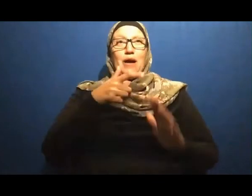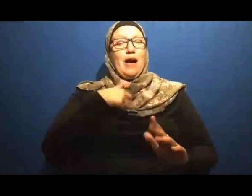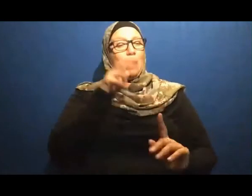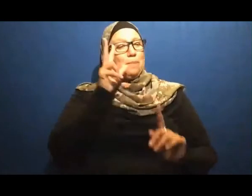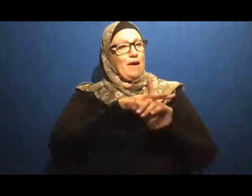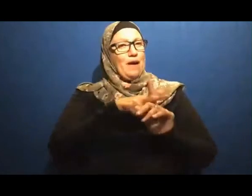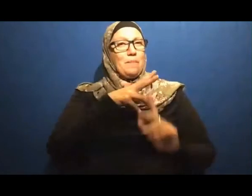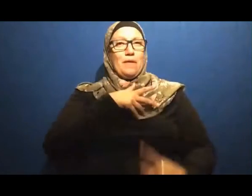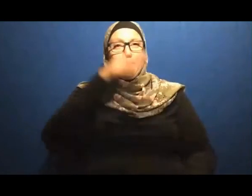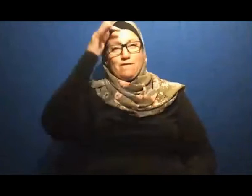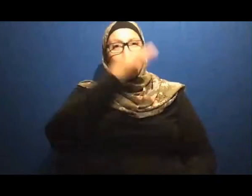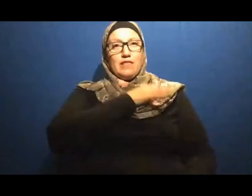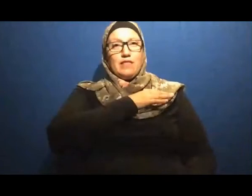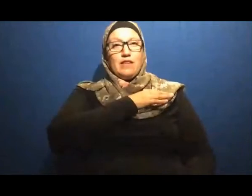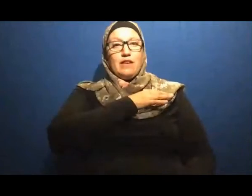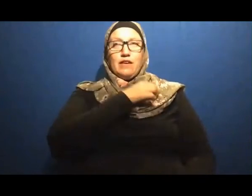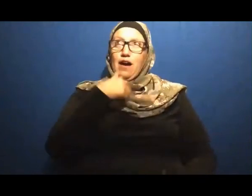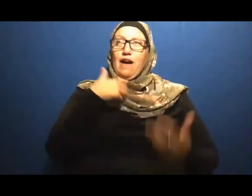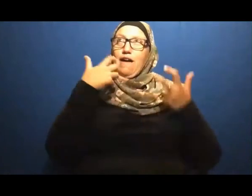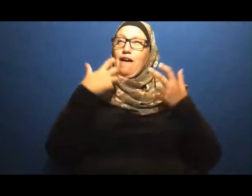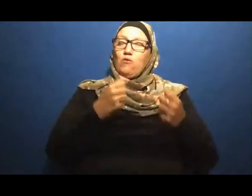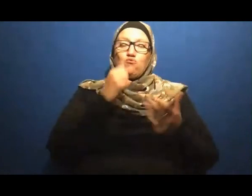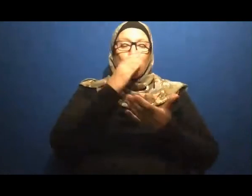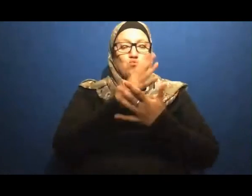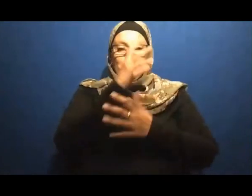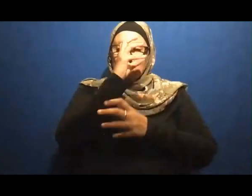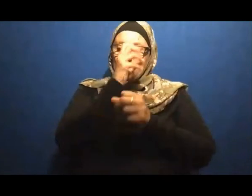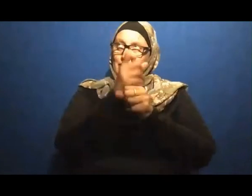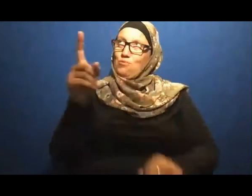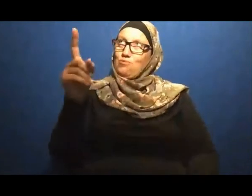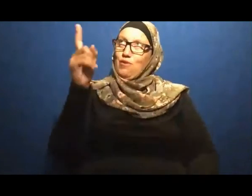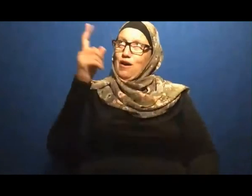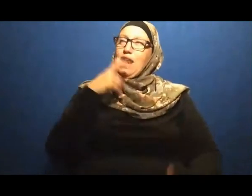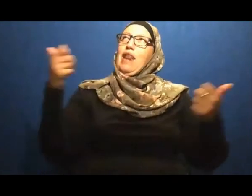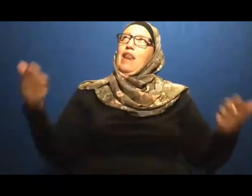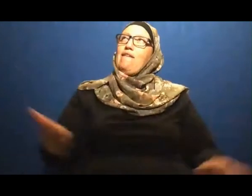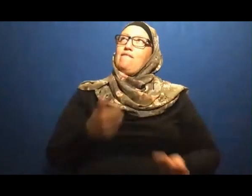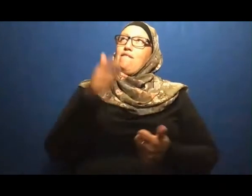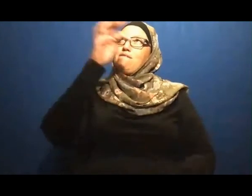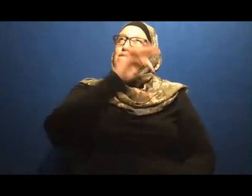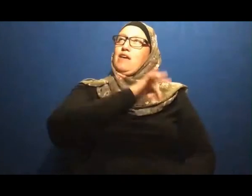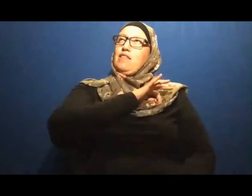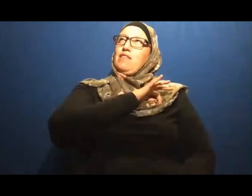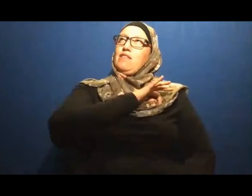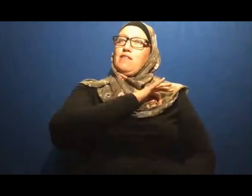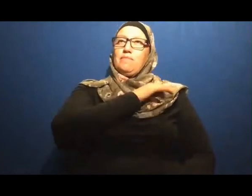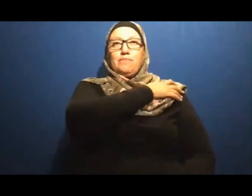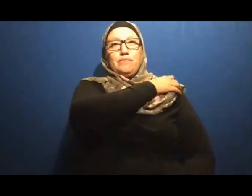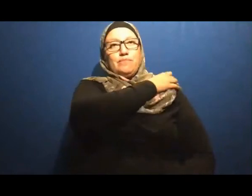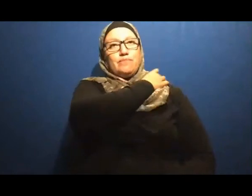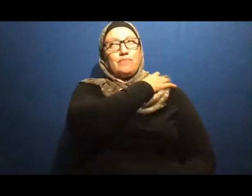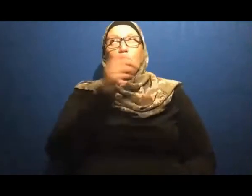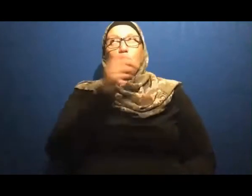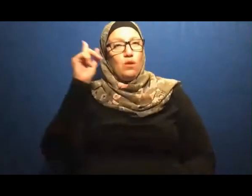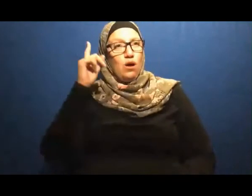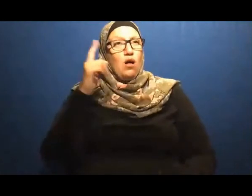faith in God And therefore God says God loves those who trust Him The Almighty